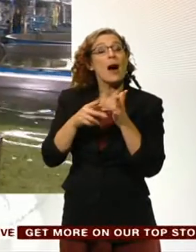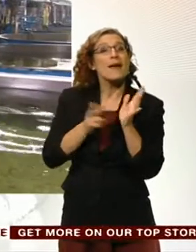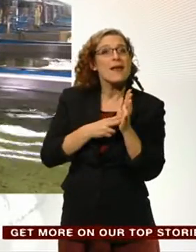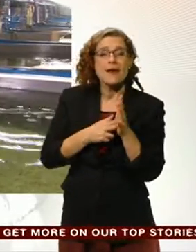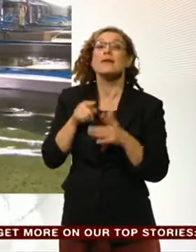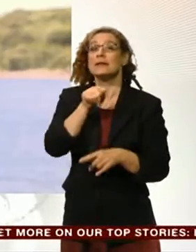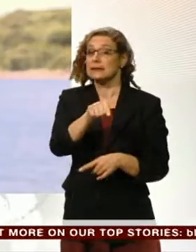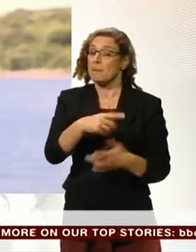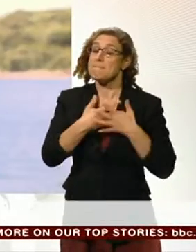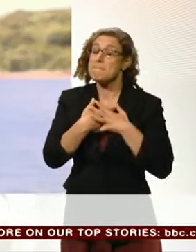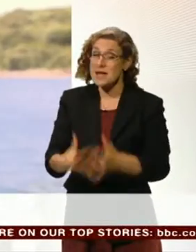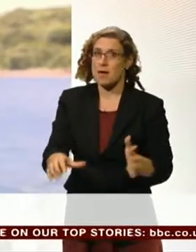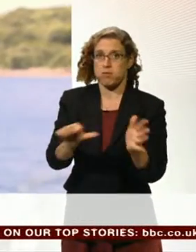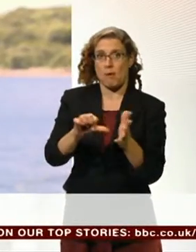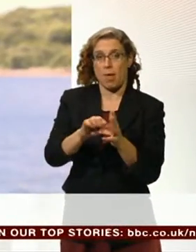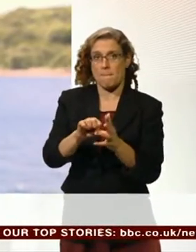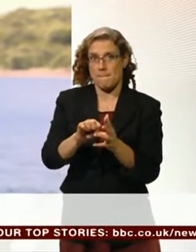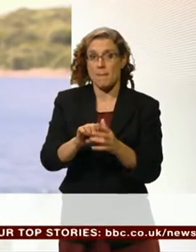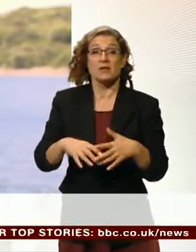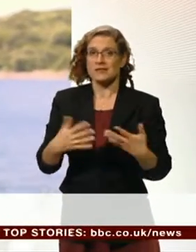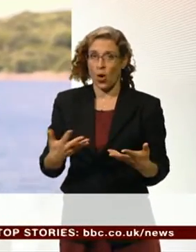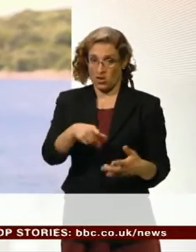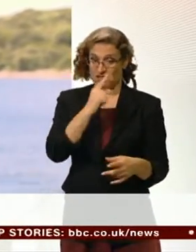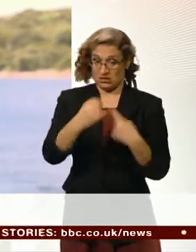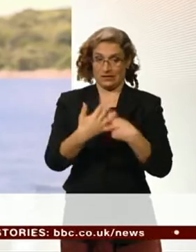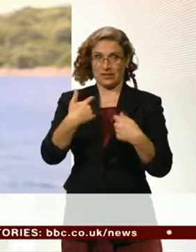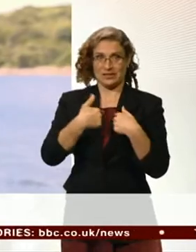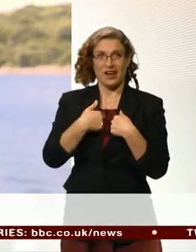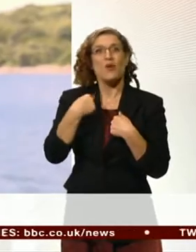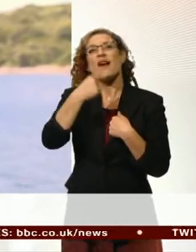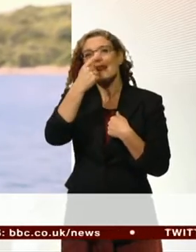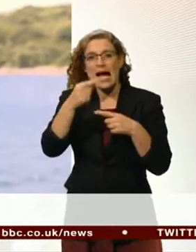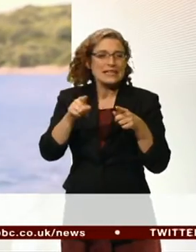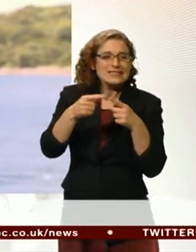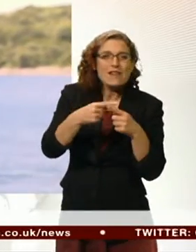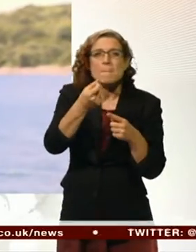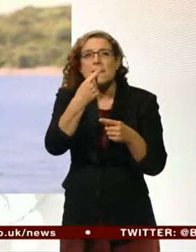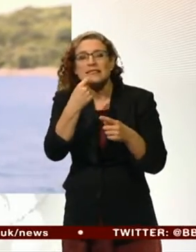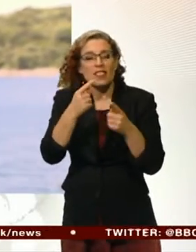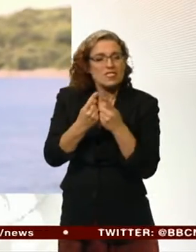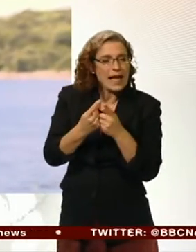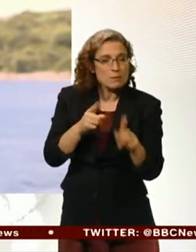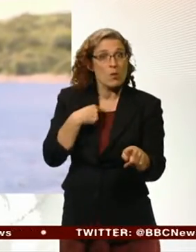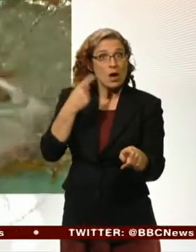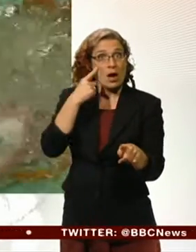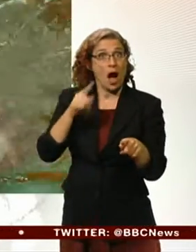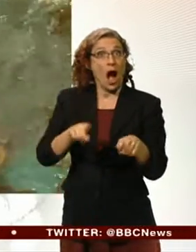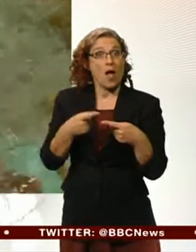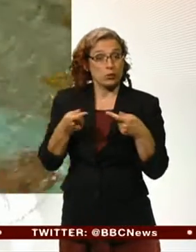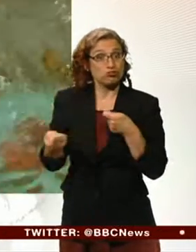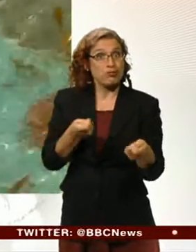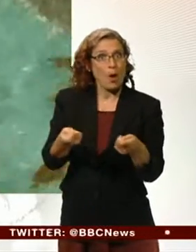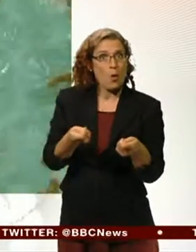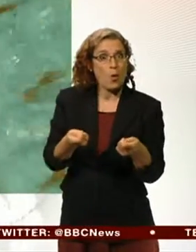There's no doubt about that. And we do have a number of medicines that we can use, but we are looking at other ways that we can control sea lice.